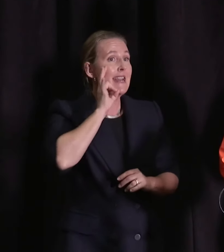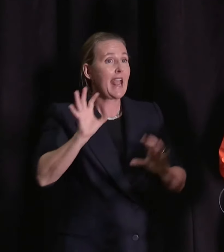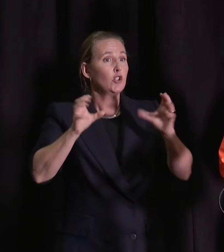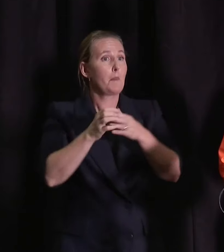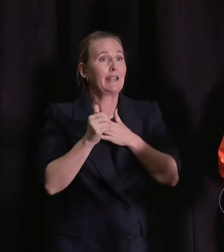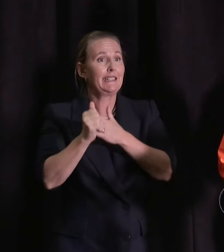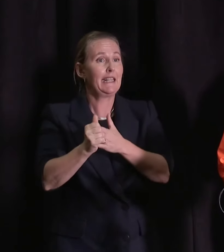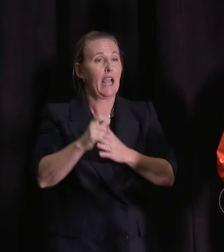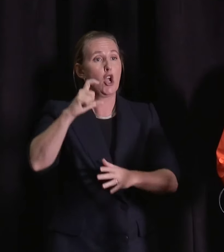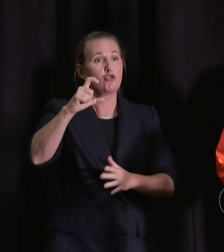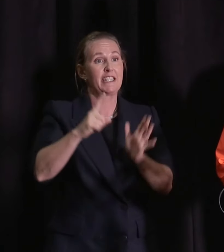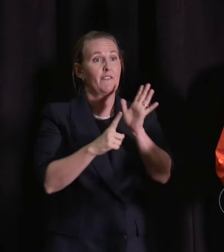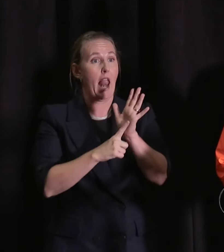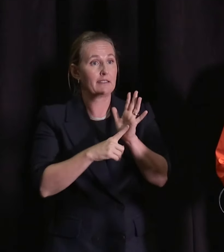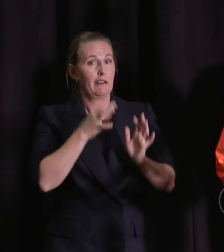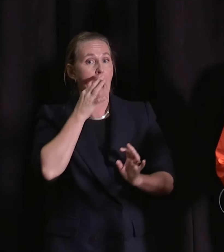go back to their community?